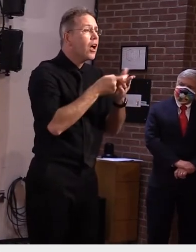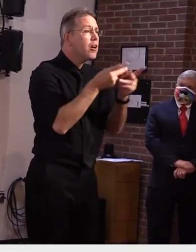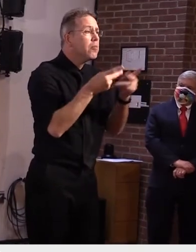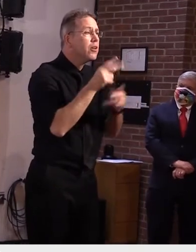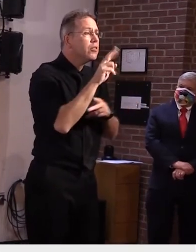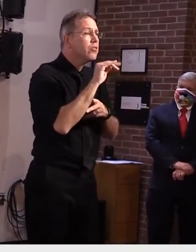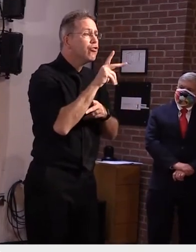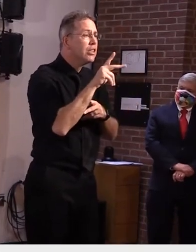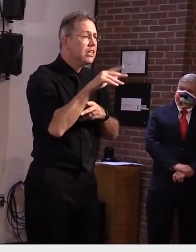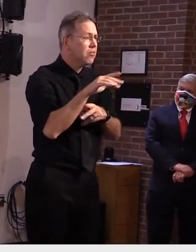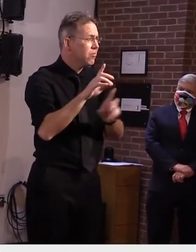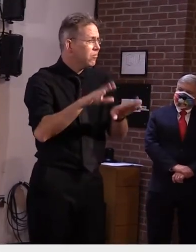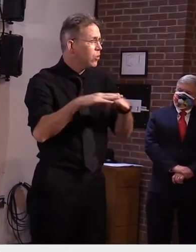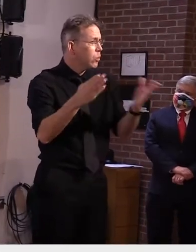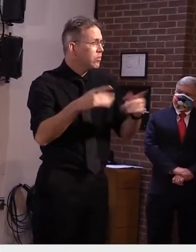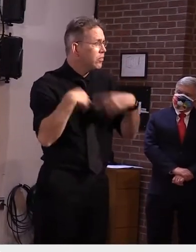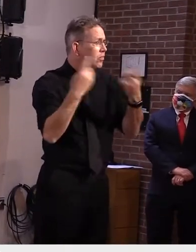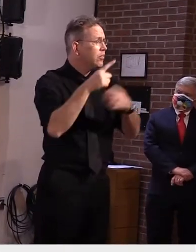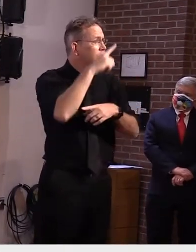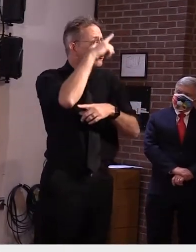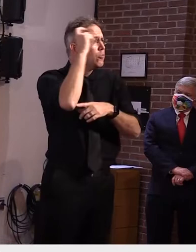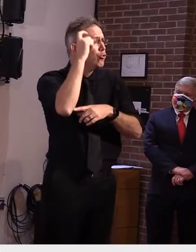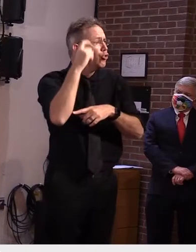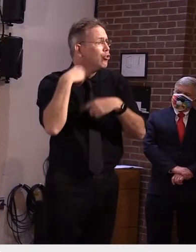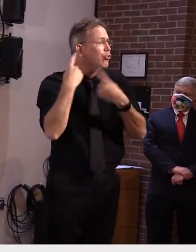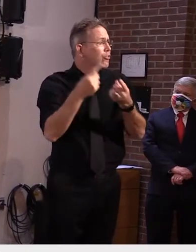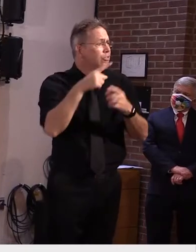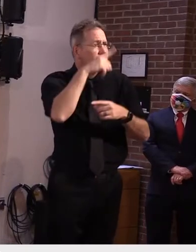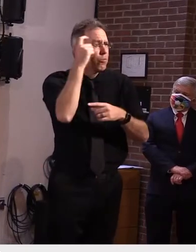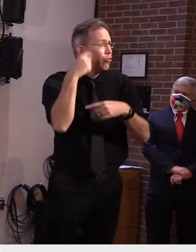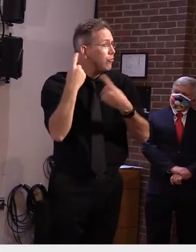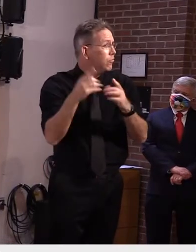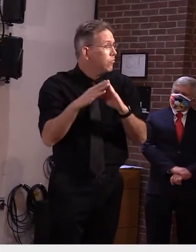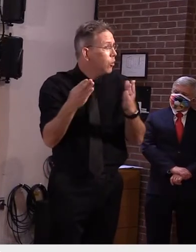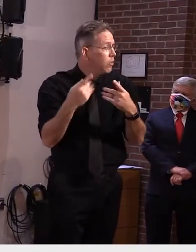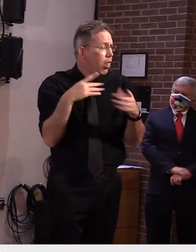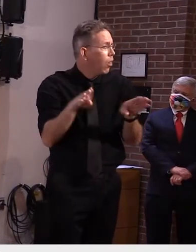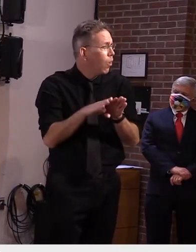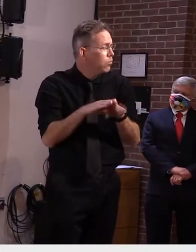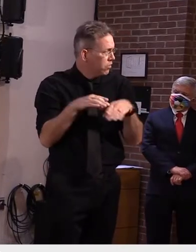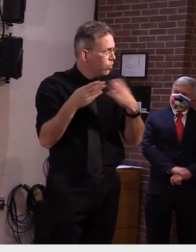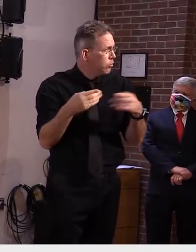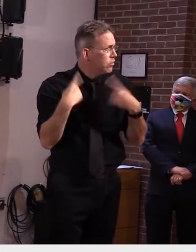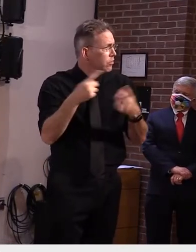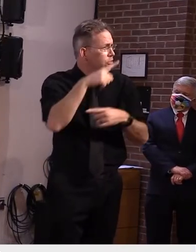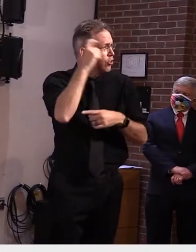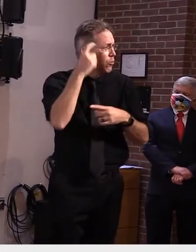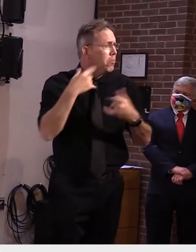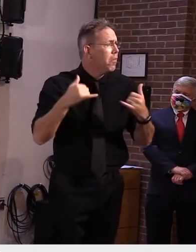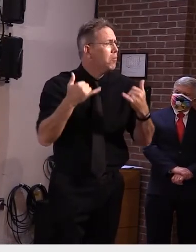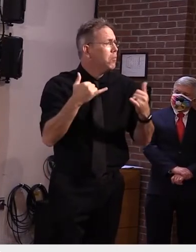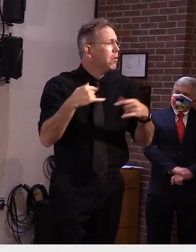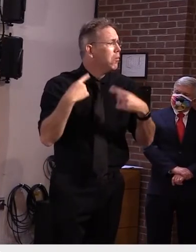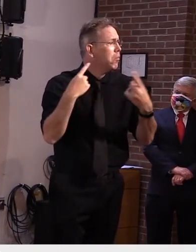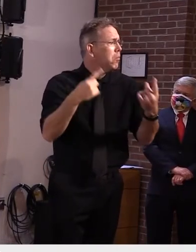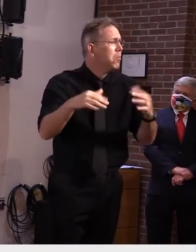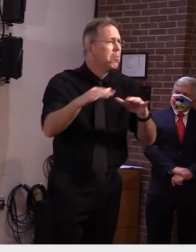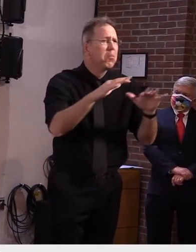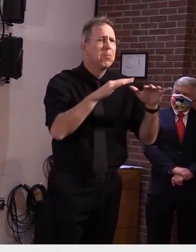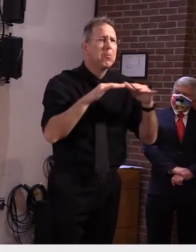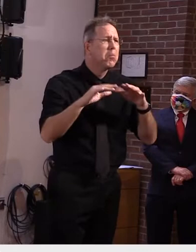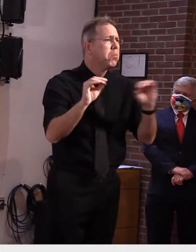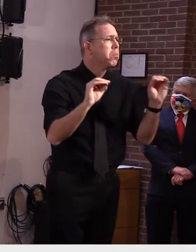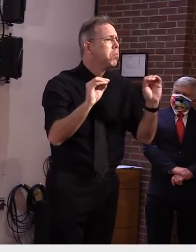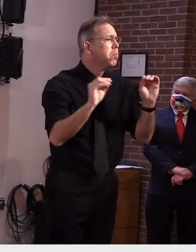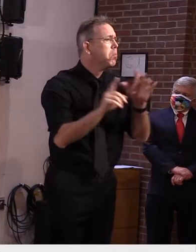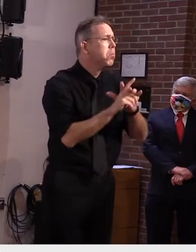teams have been playing throughout the summer some of the youth leagues have been playing throughout the summer so we haven't experienced this at this point it may be ramped